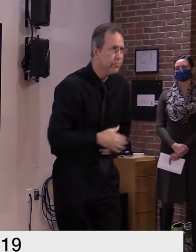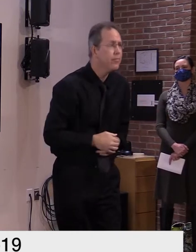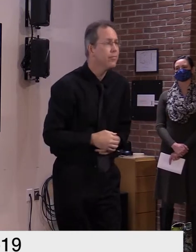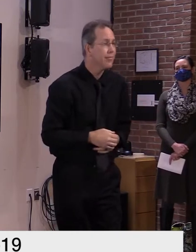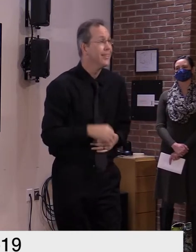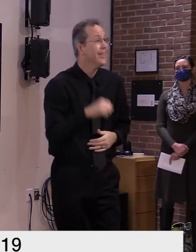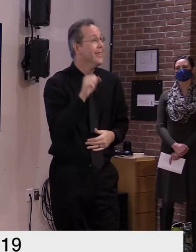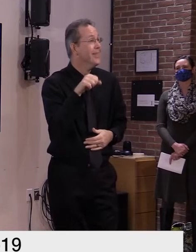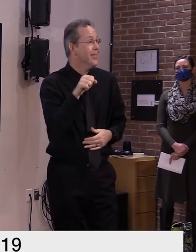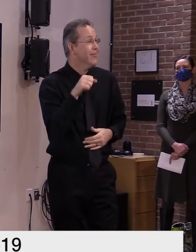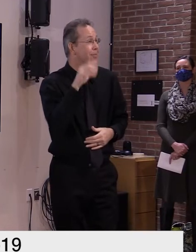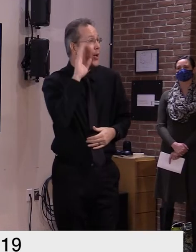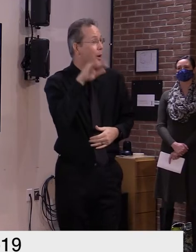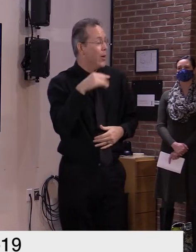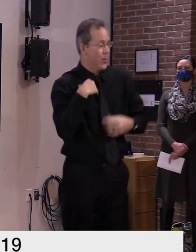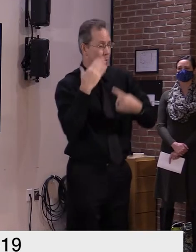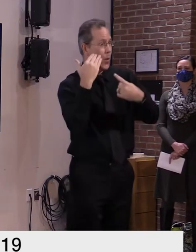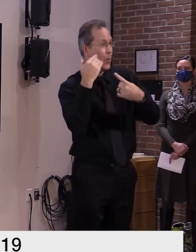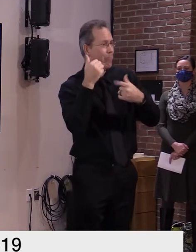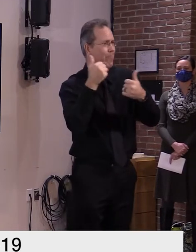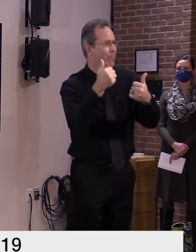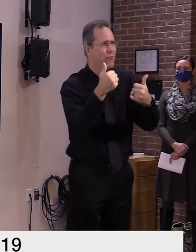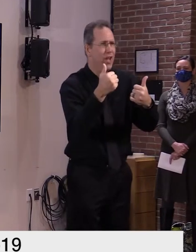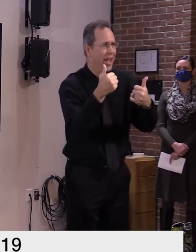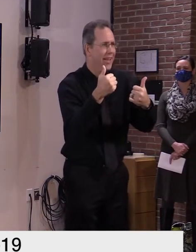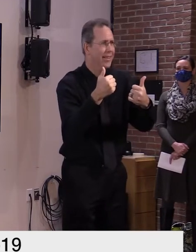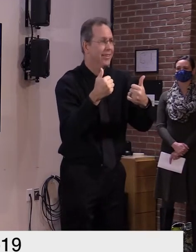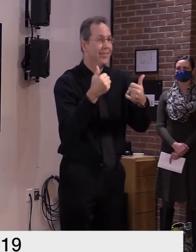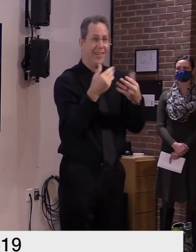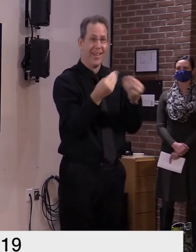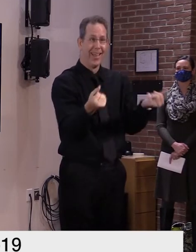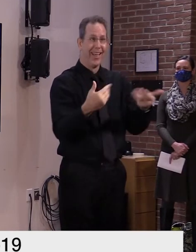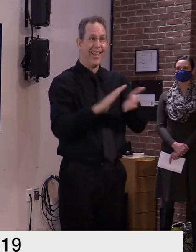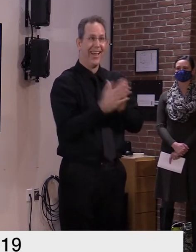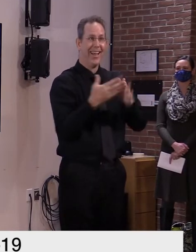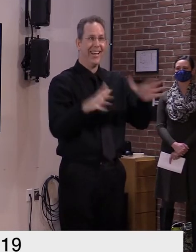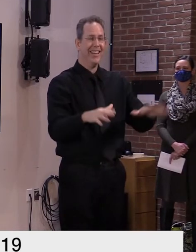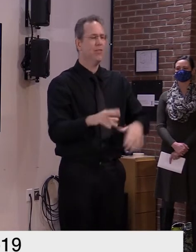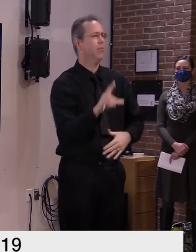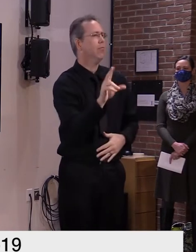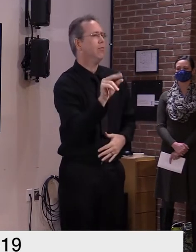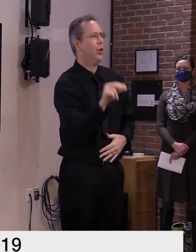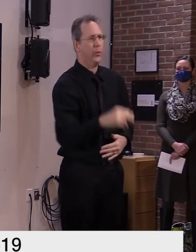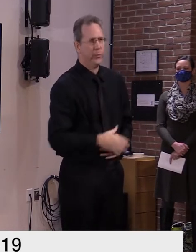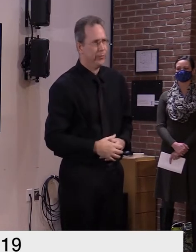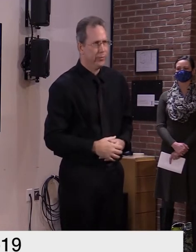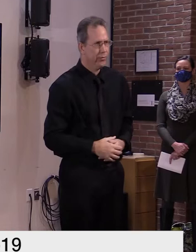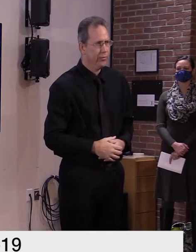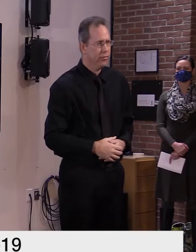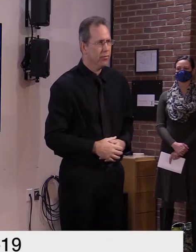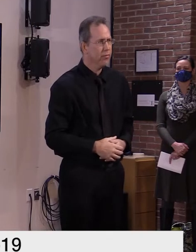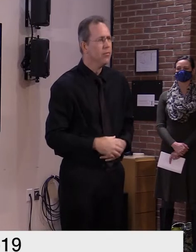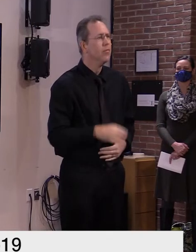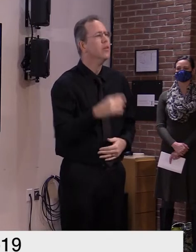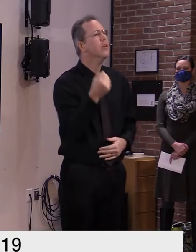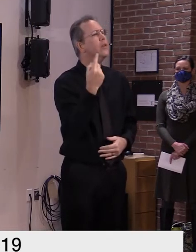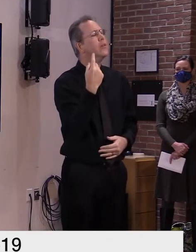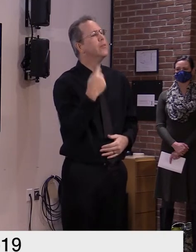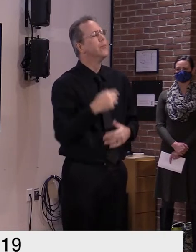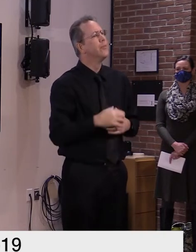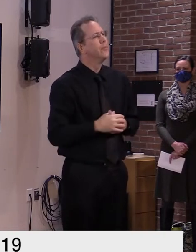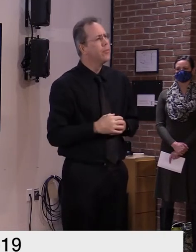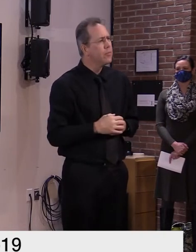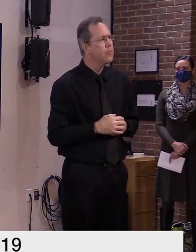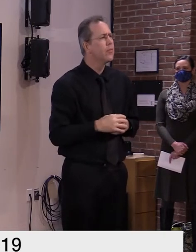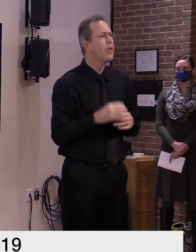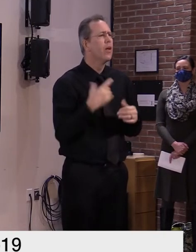we'll uh we'll be again looking at this uh every day